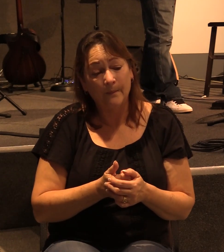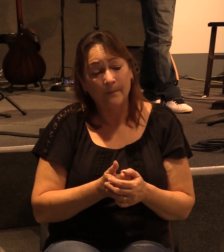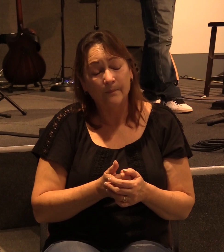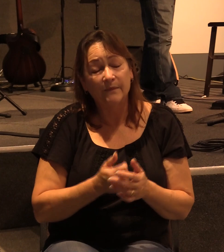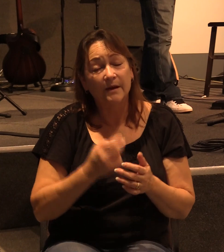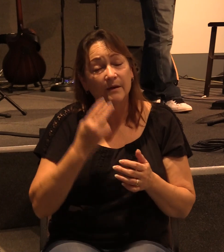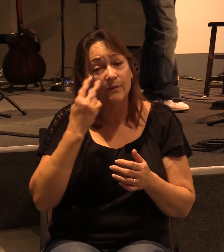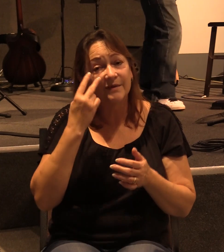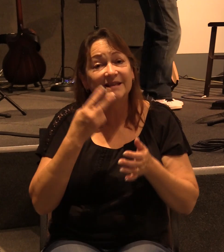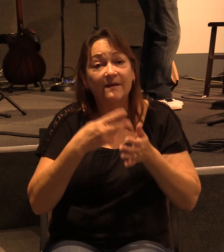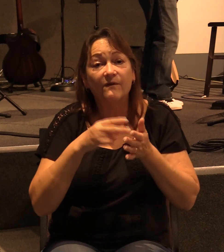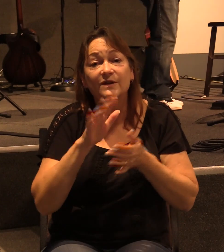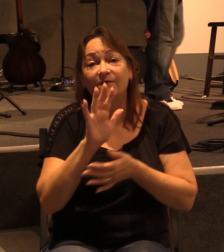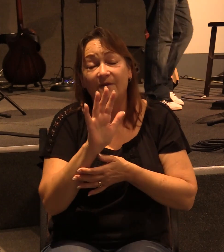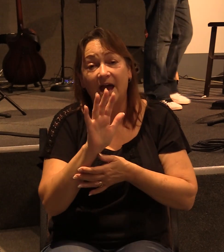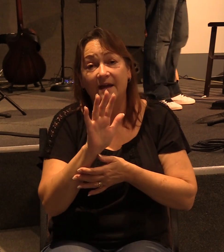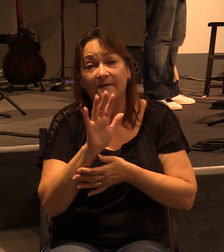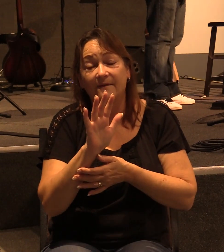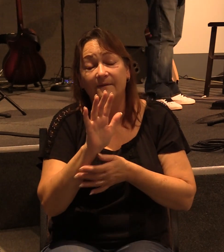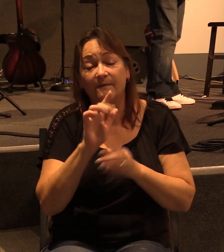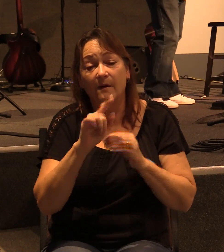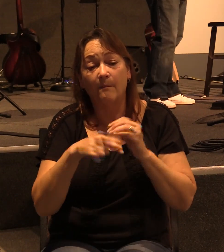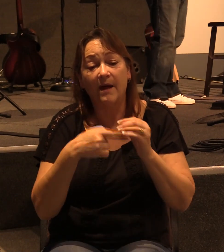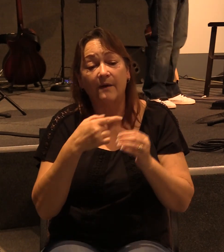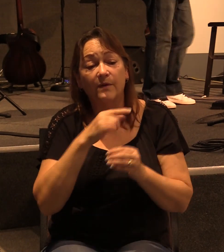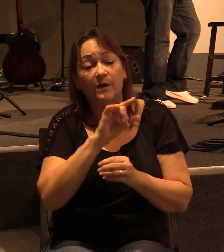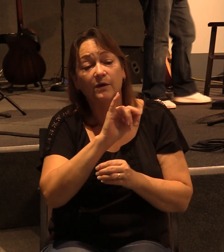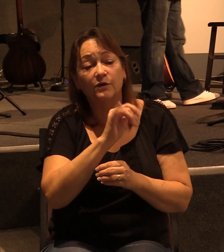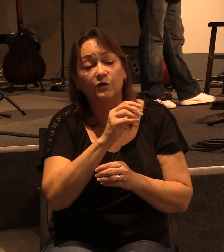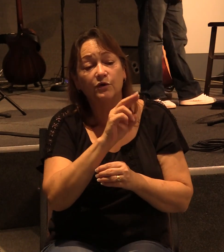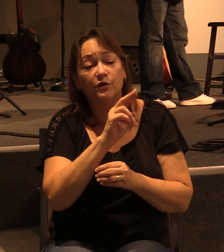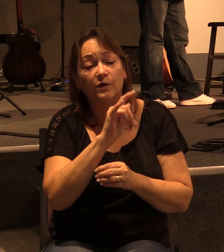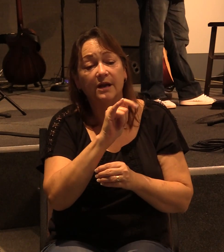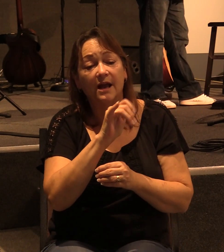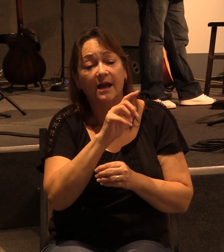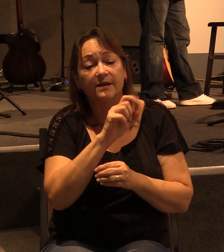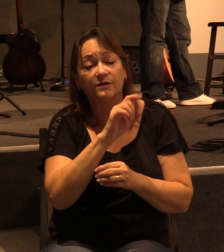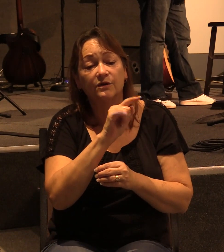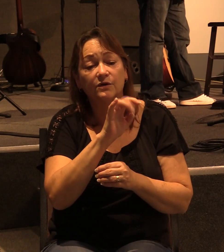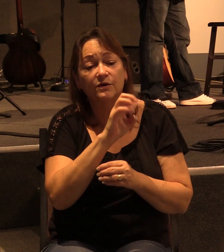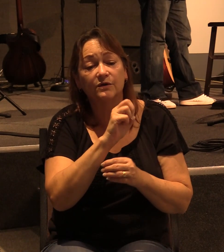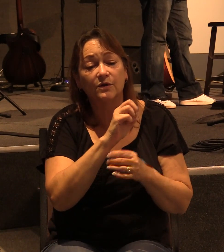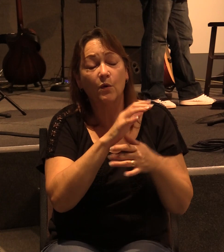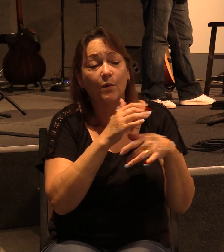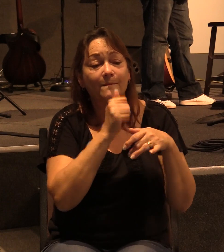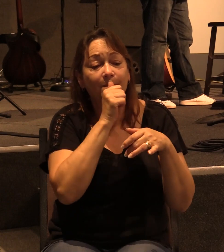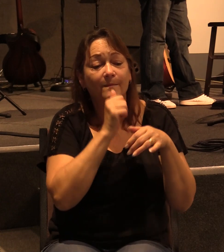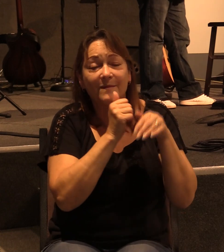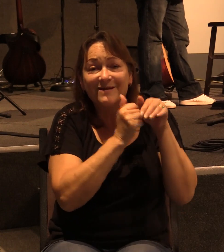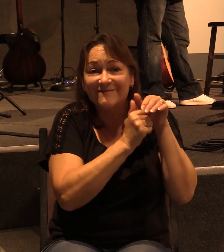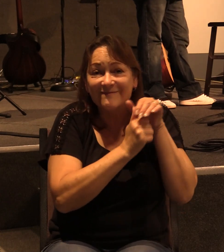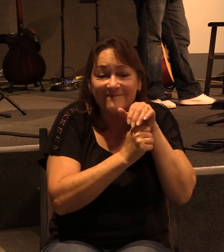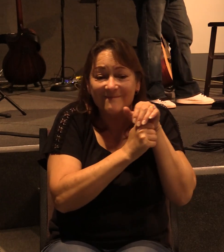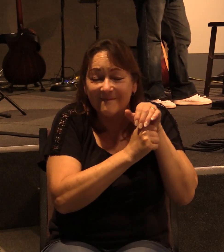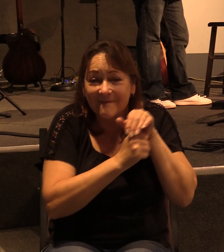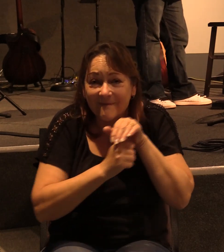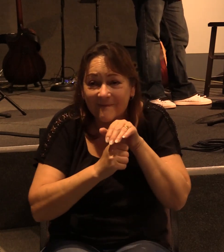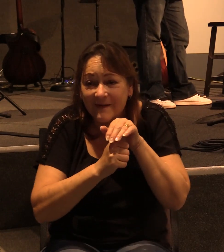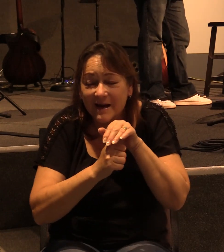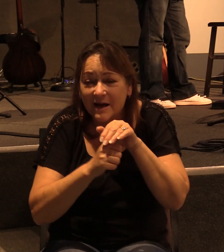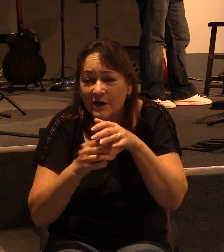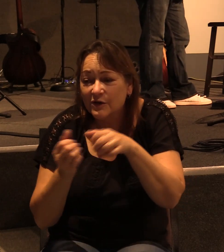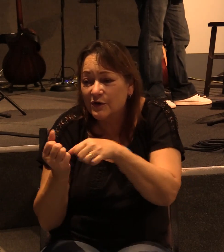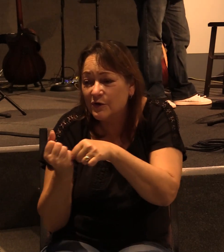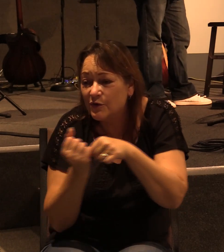We see in verse 5, in regards to the Judaizers that came in by stealth to drag free Christians back into bondage,